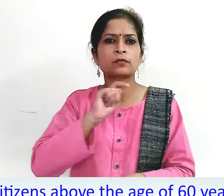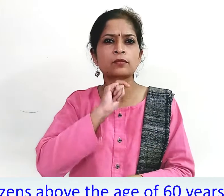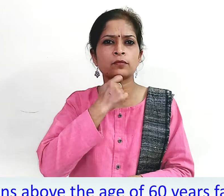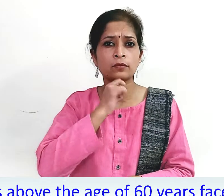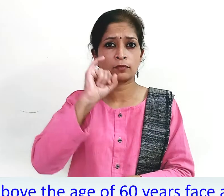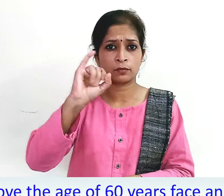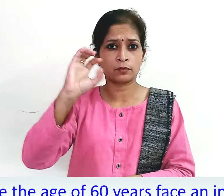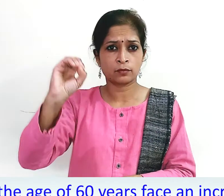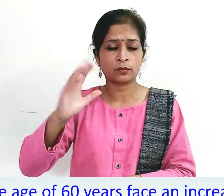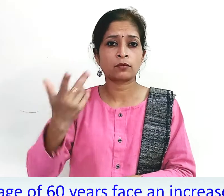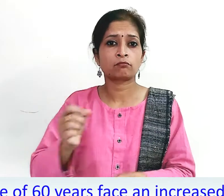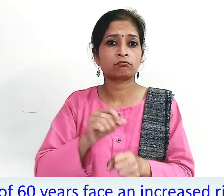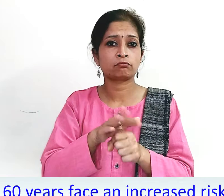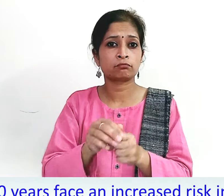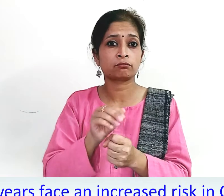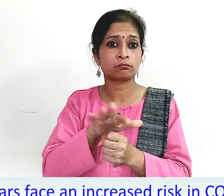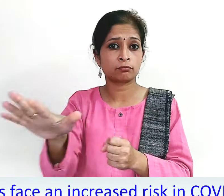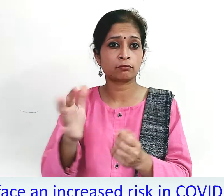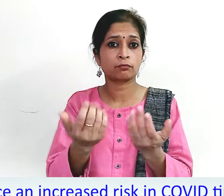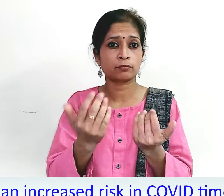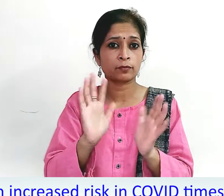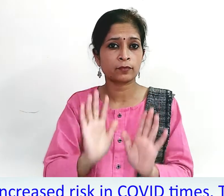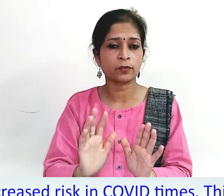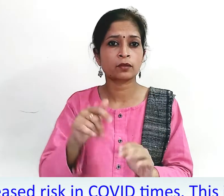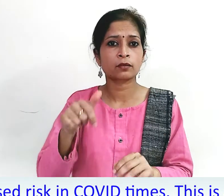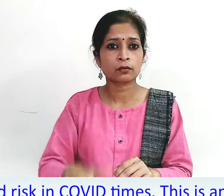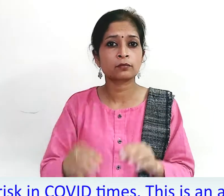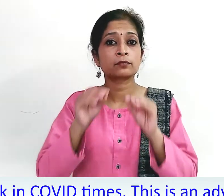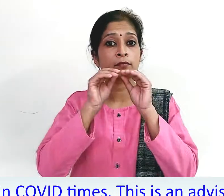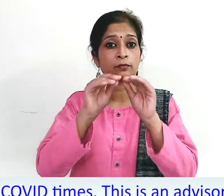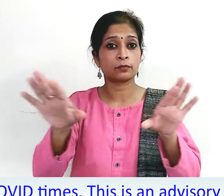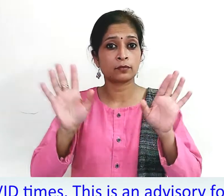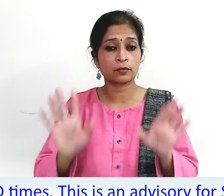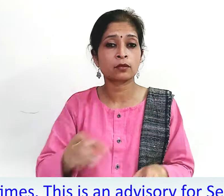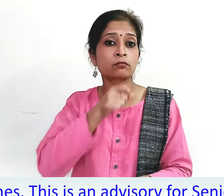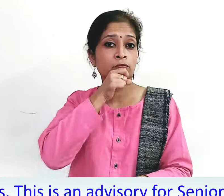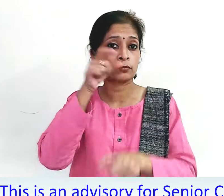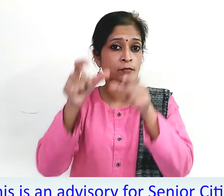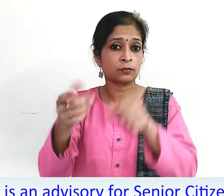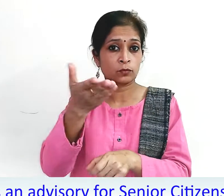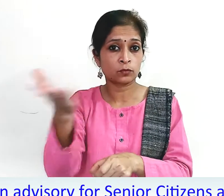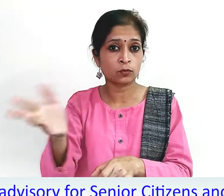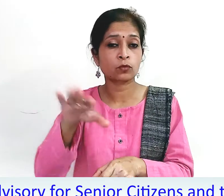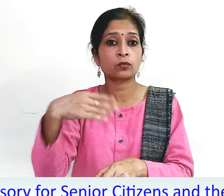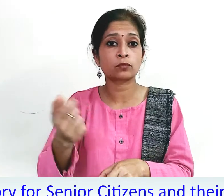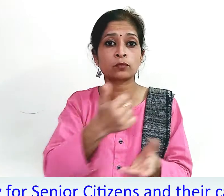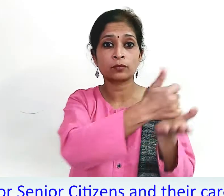face an increased risk in COVID times. This is an advisory for senior citizens and their caregivers